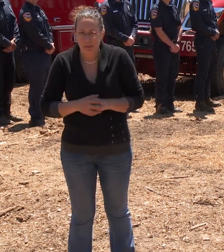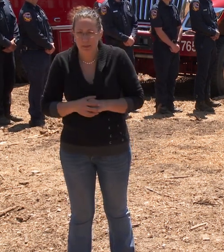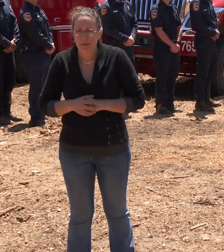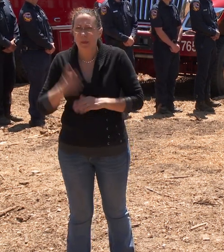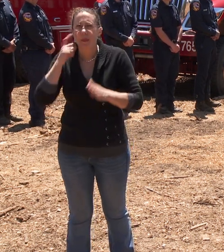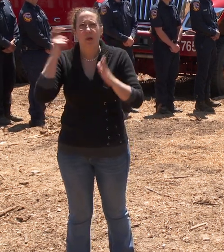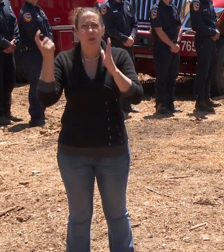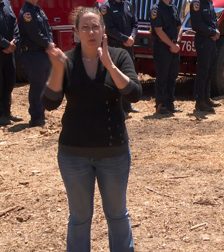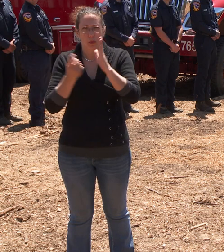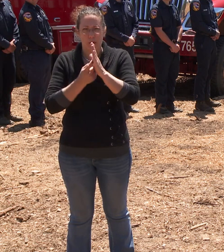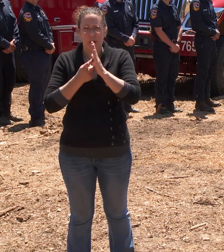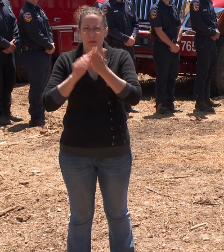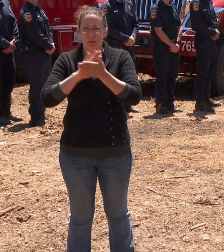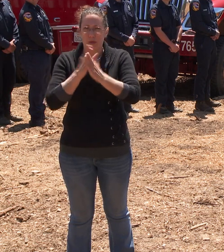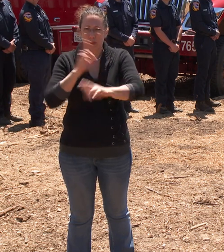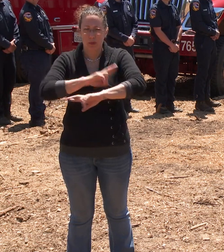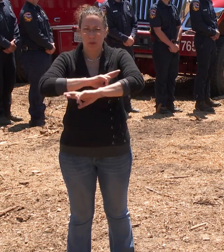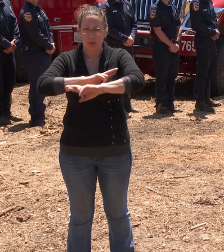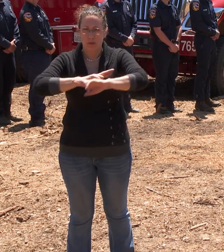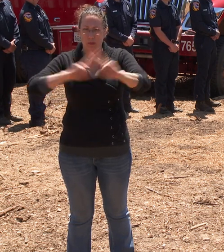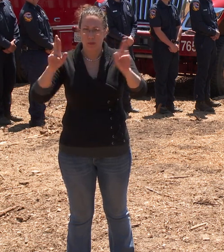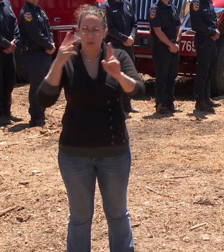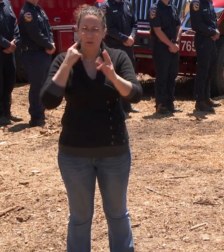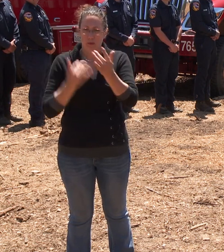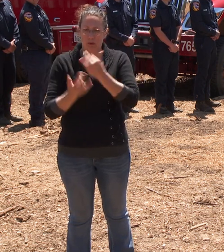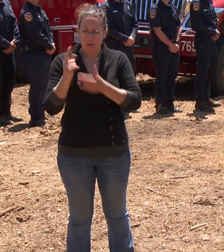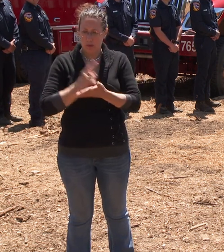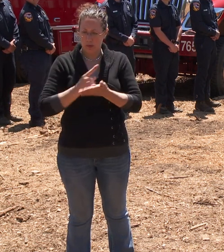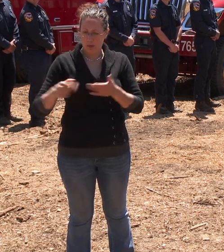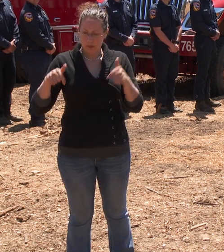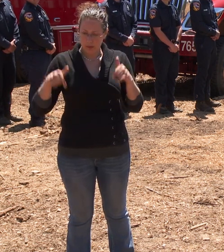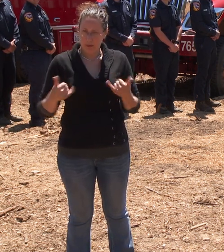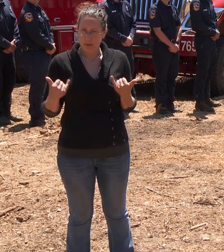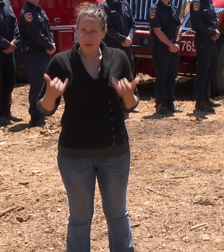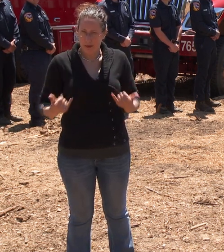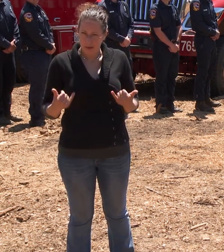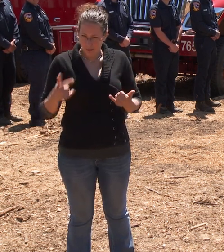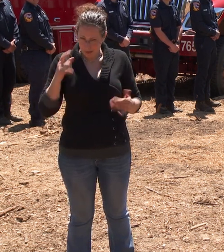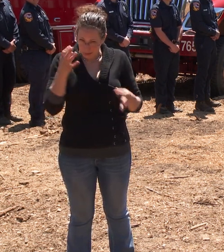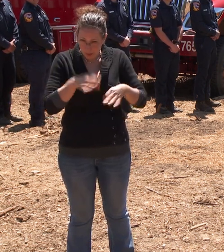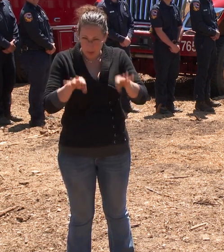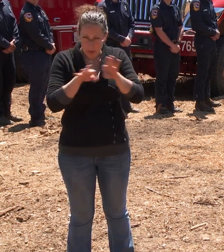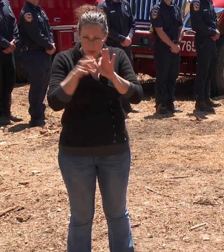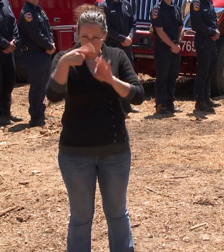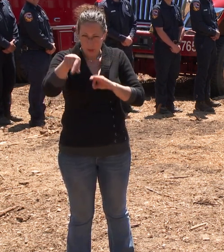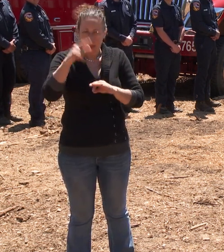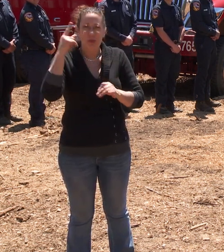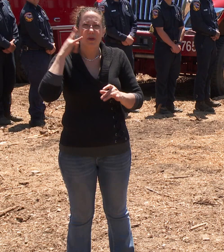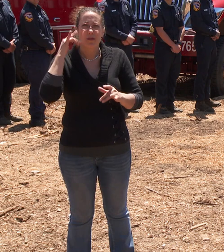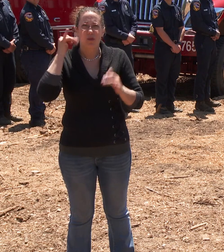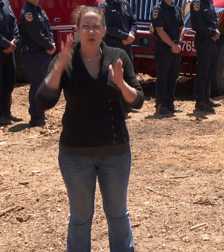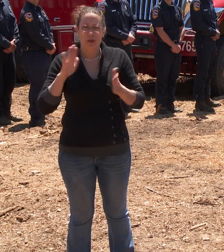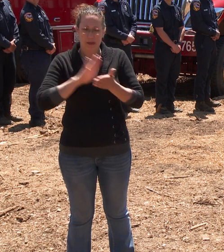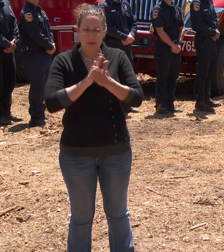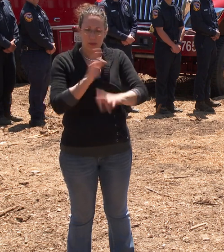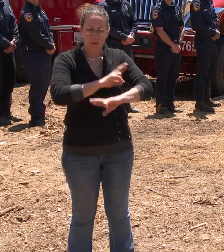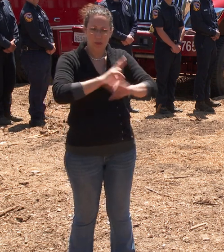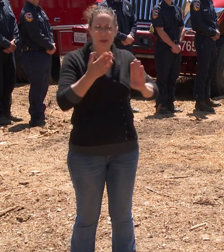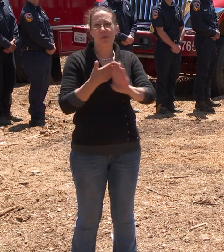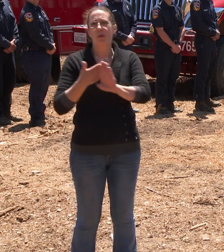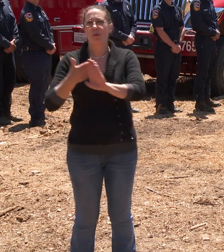Wildfire Preparedness Week, it's an important reminder for all Californians to make plans before an emergency